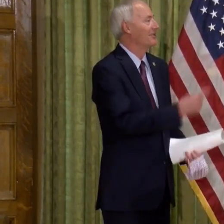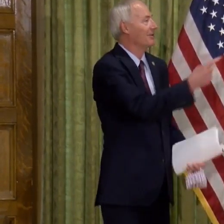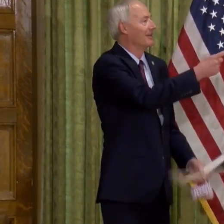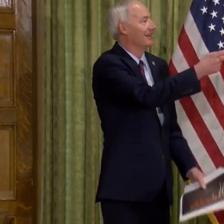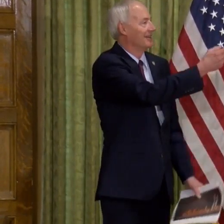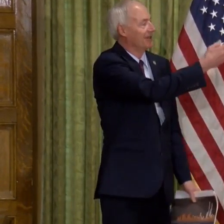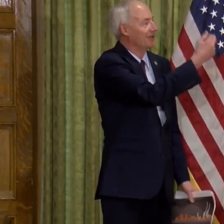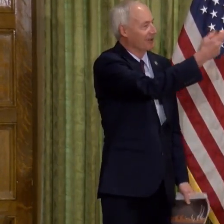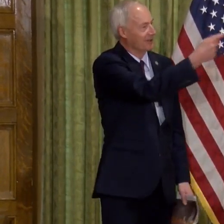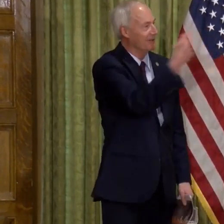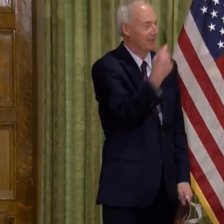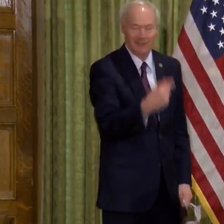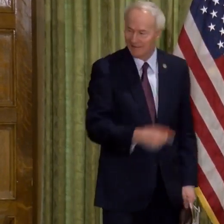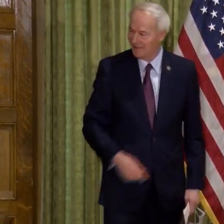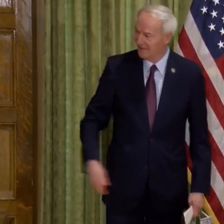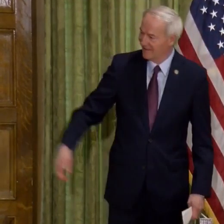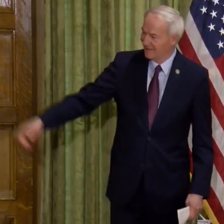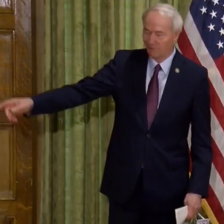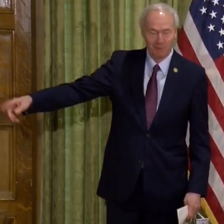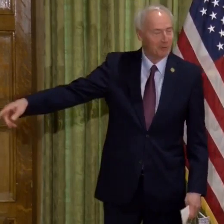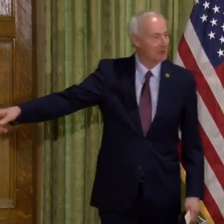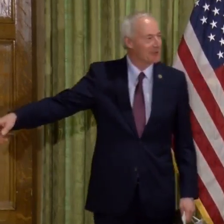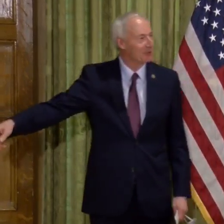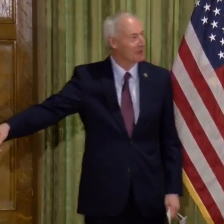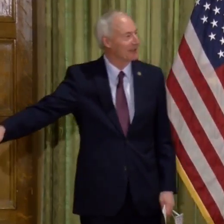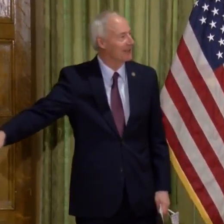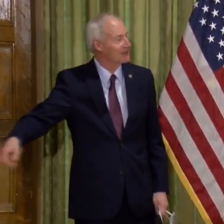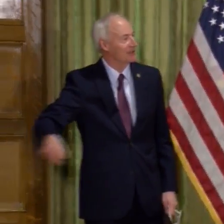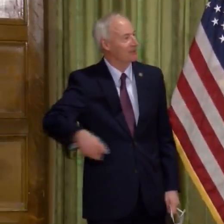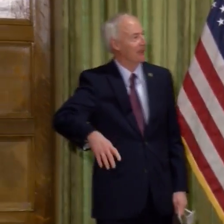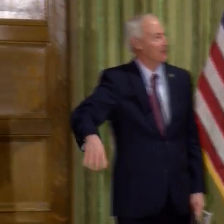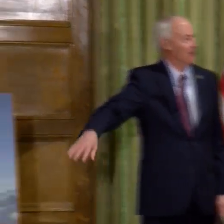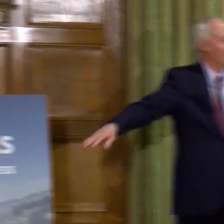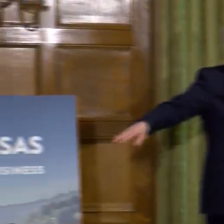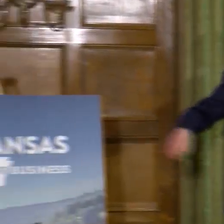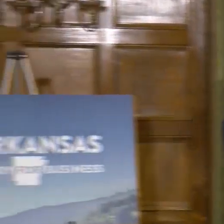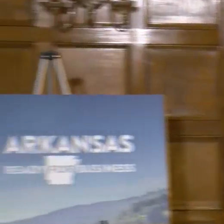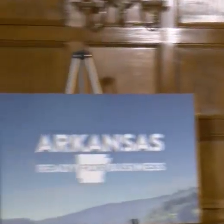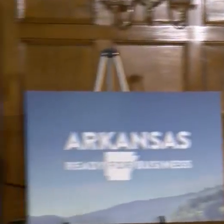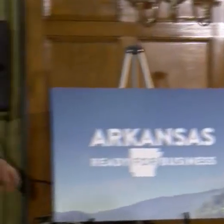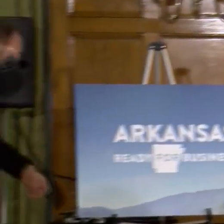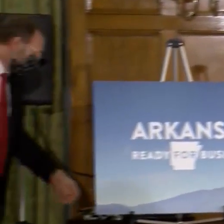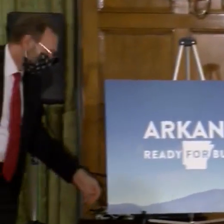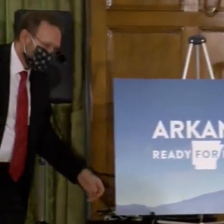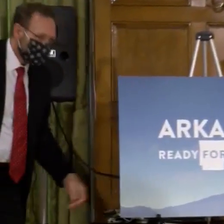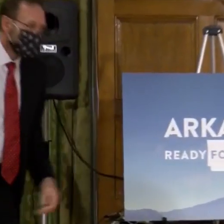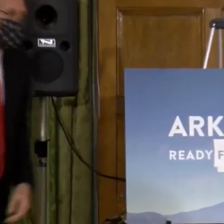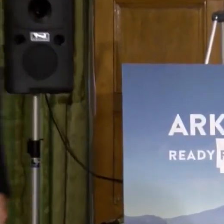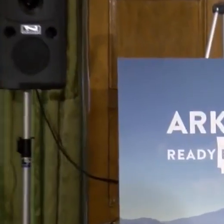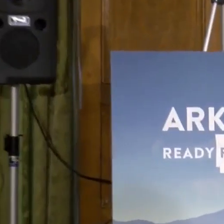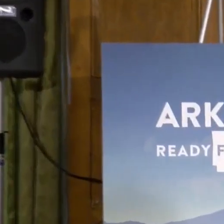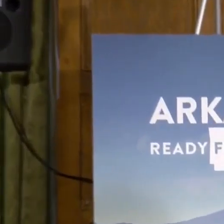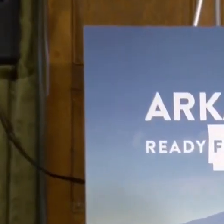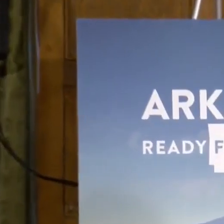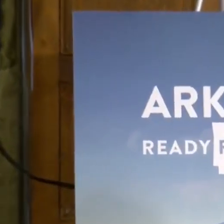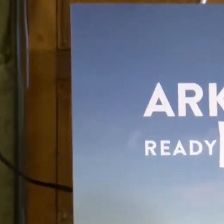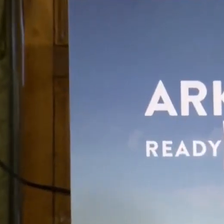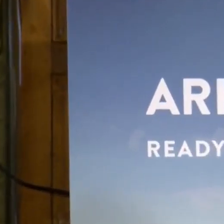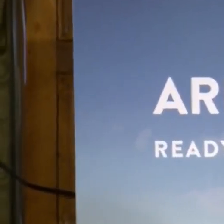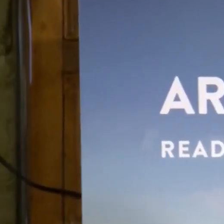Hey, Stuart, you all come – we'll do a socially distanced picture around this. How about that? Ask for no mask. Vikram,